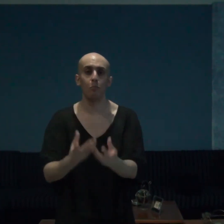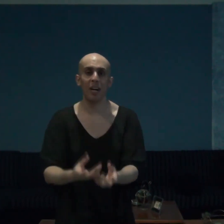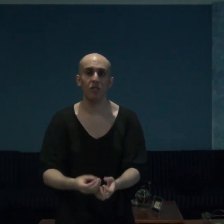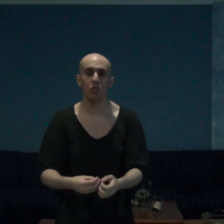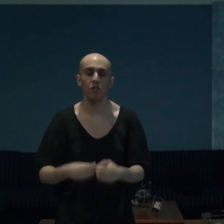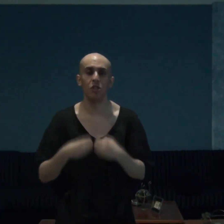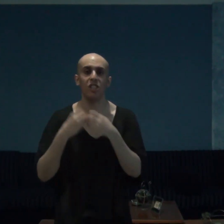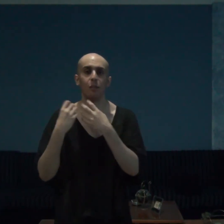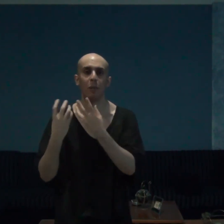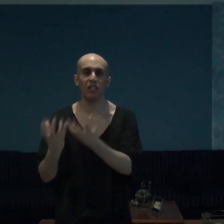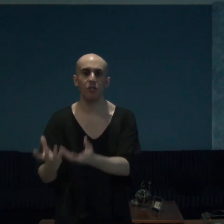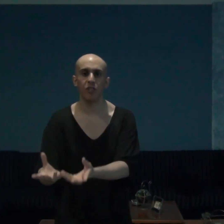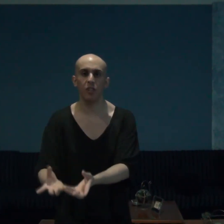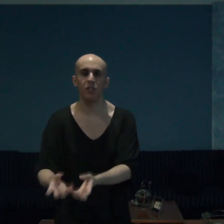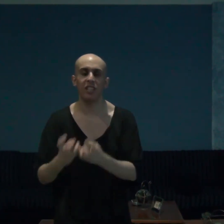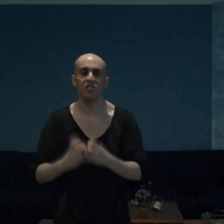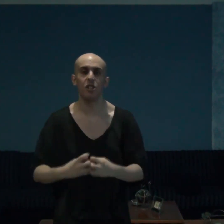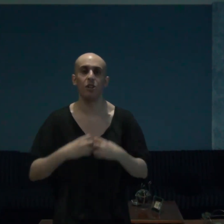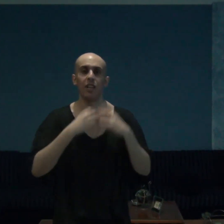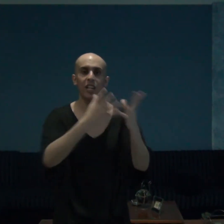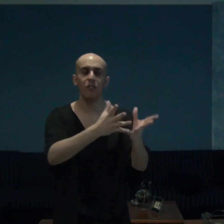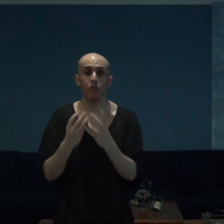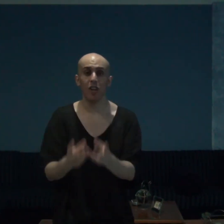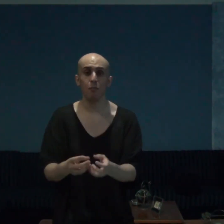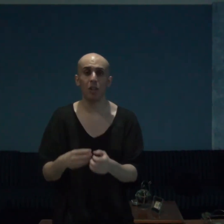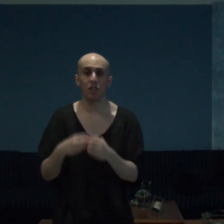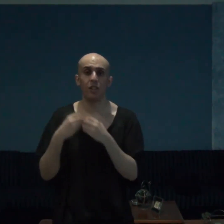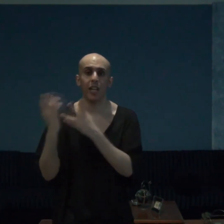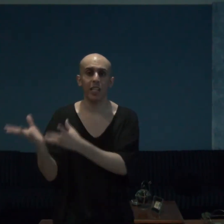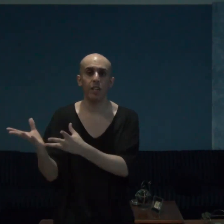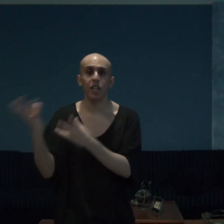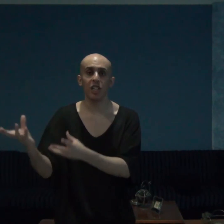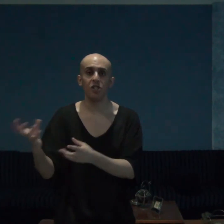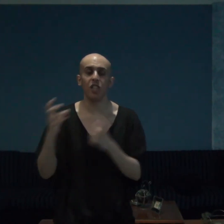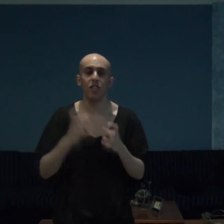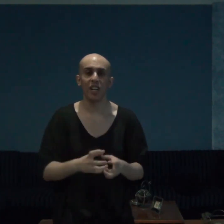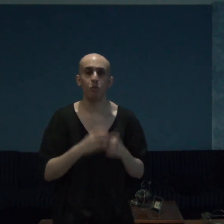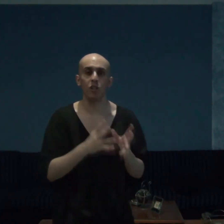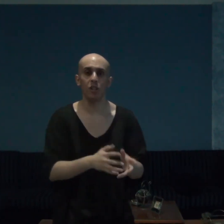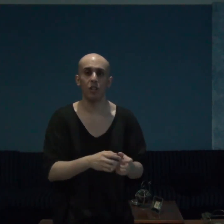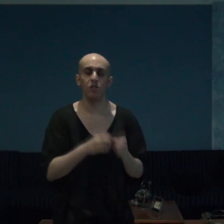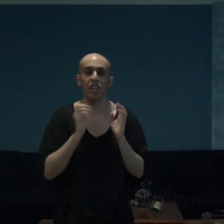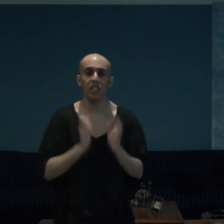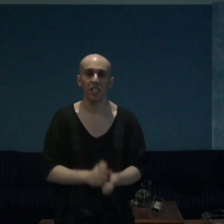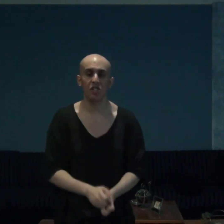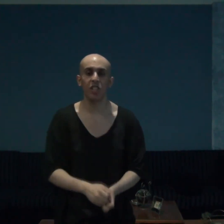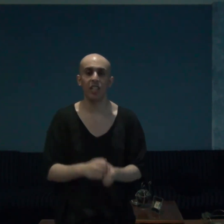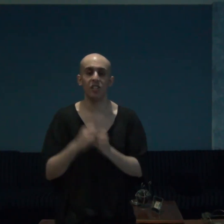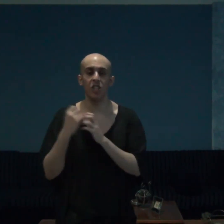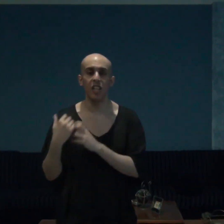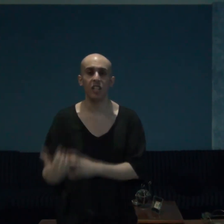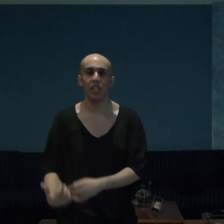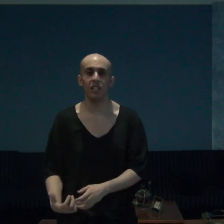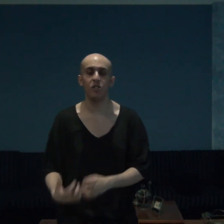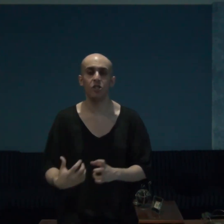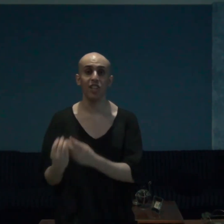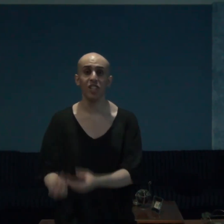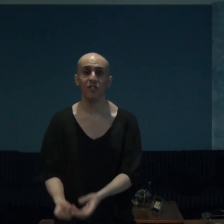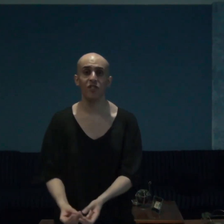battles in the battlefield that is her life very much like Guts in that regard and Guts guys and gals leaves